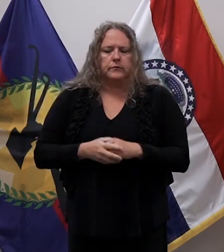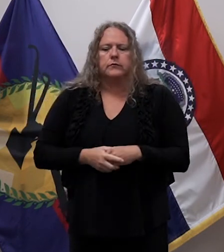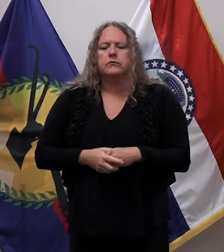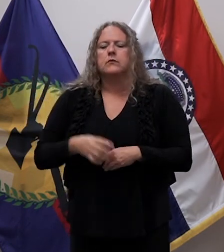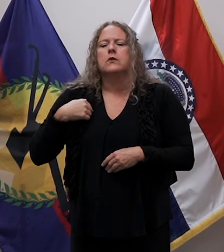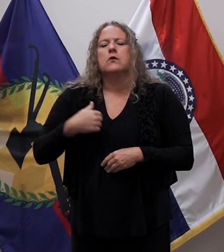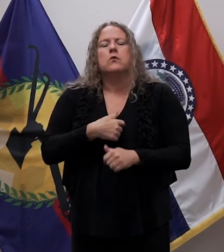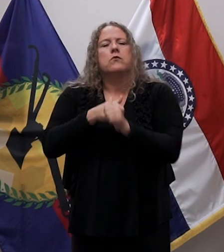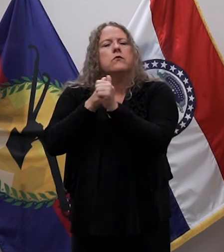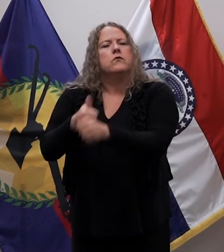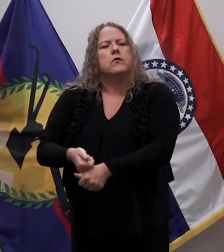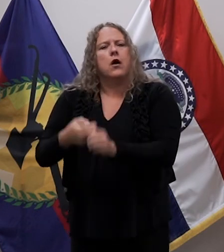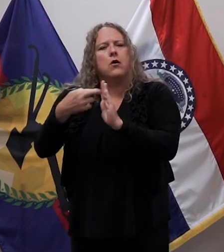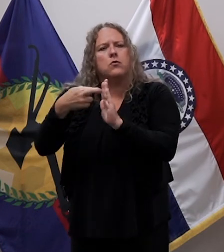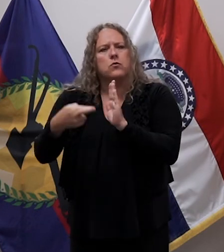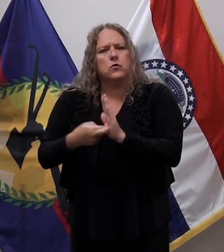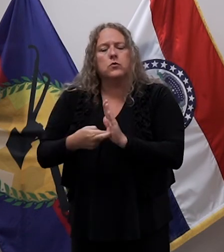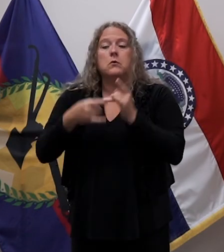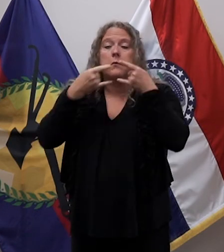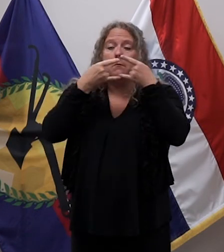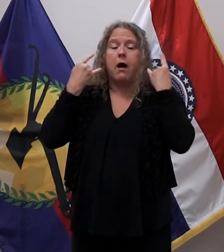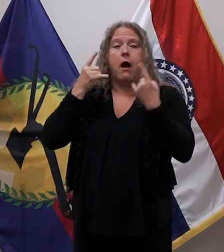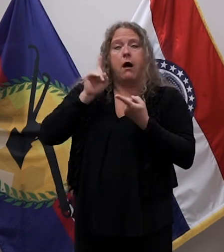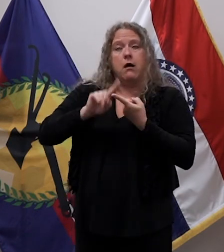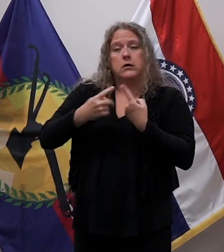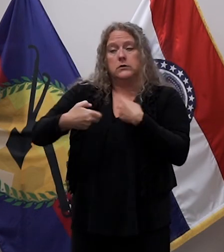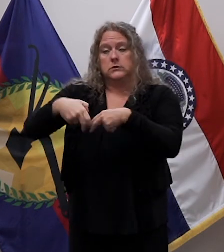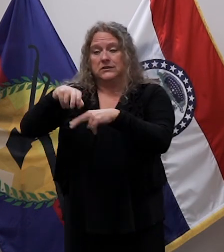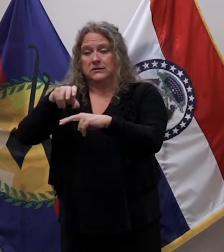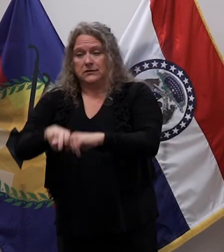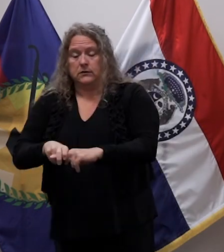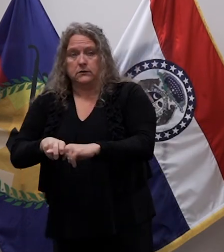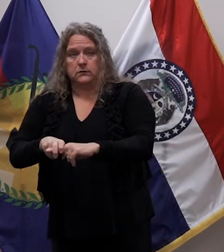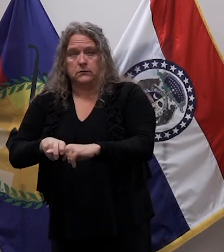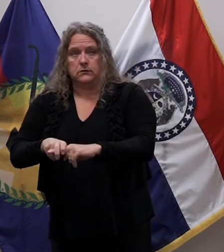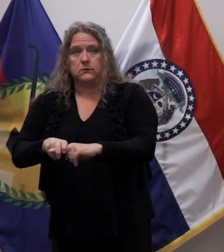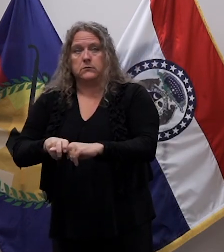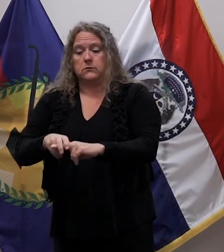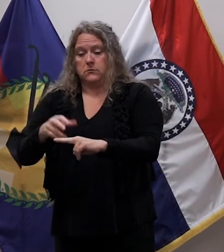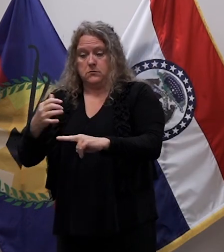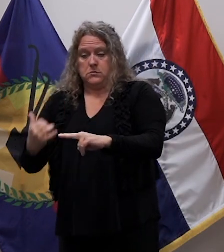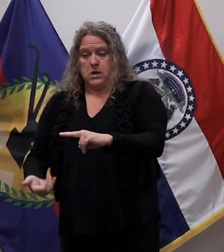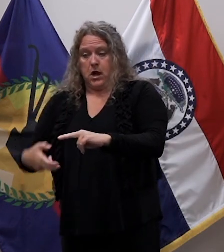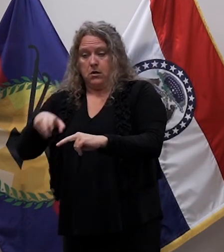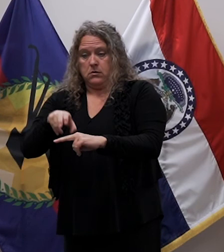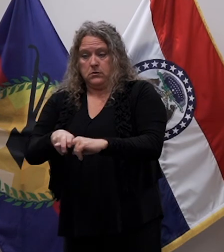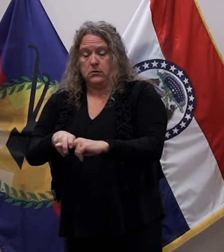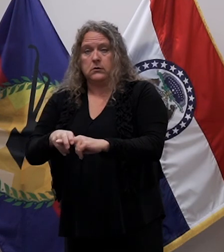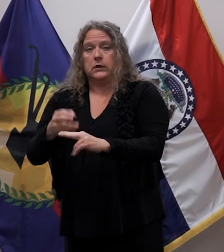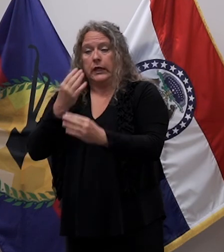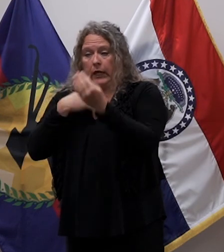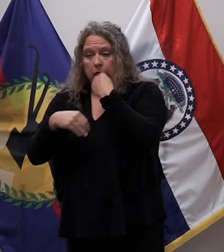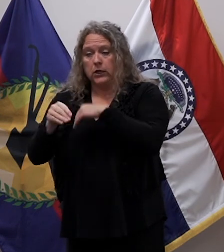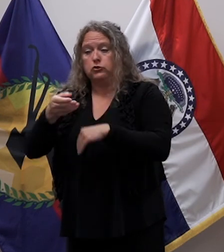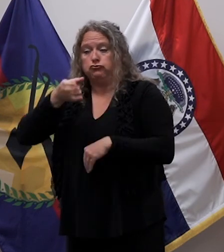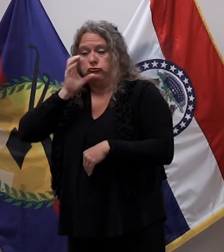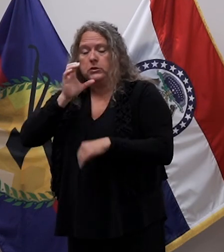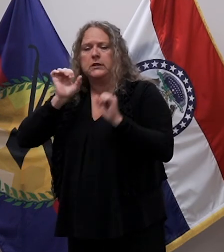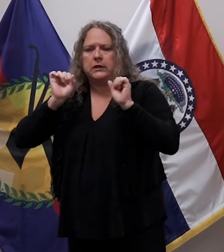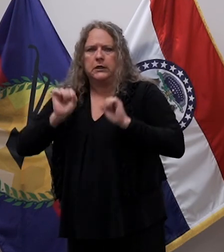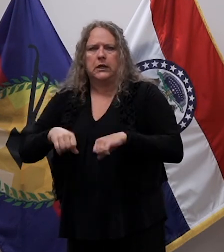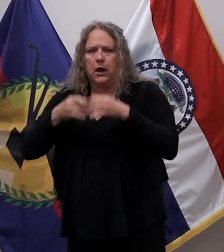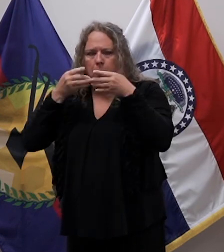follow the guidelines, wear a mask until you're seated. And then when you're sitting and eating and drinking, then you don't wear a mask.